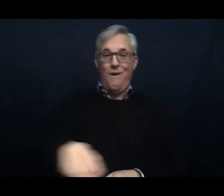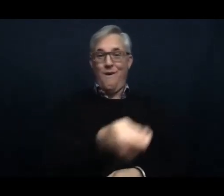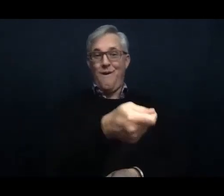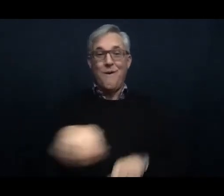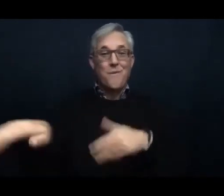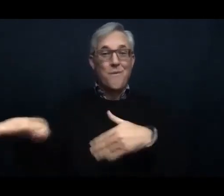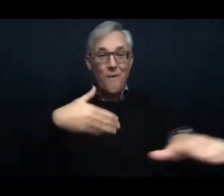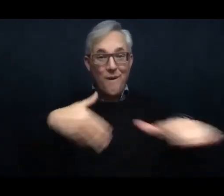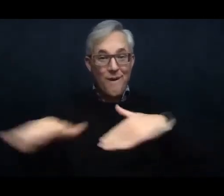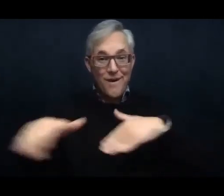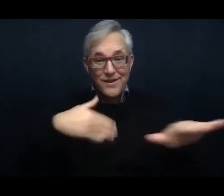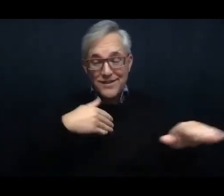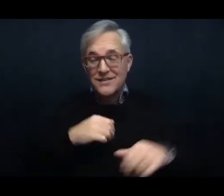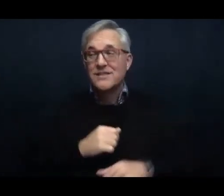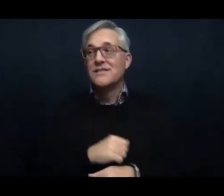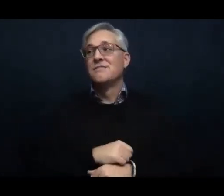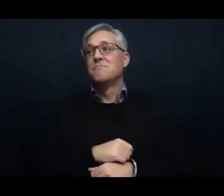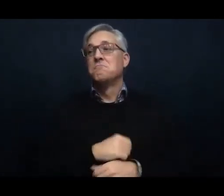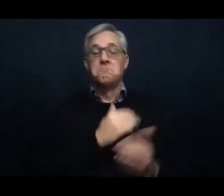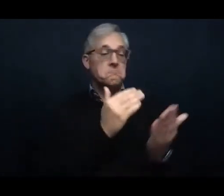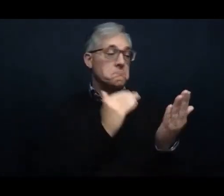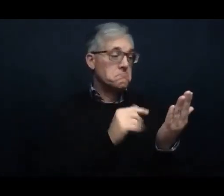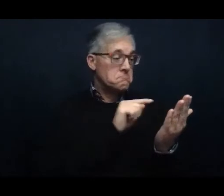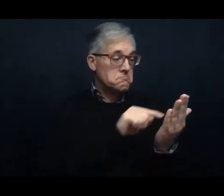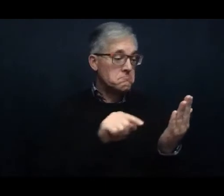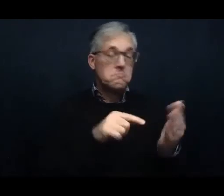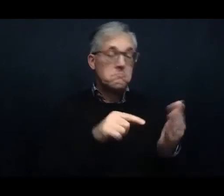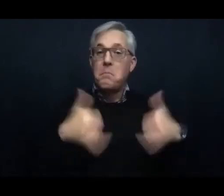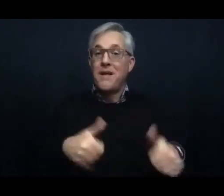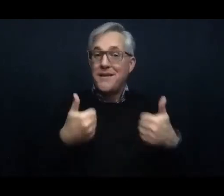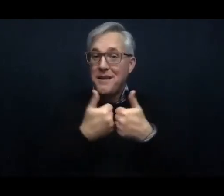game with my family. Watching a movie.